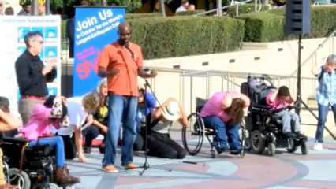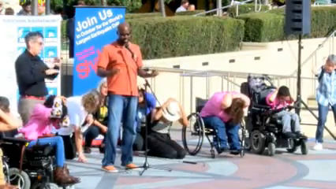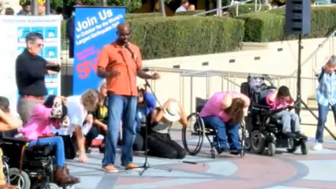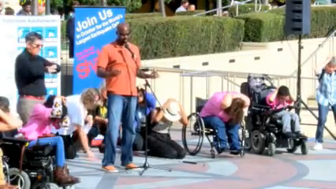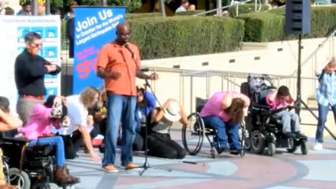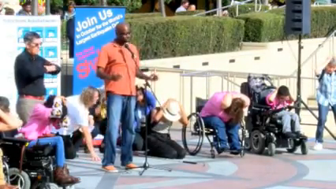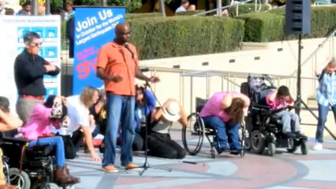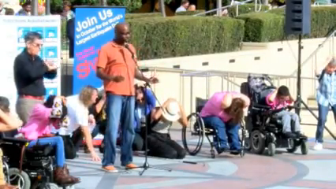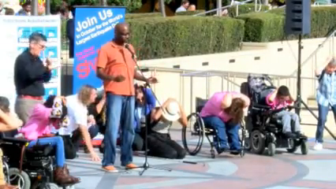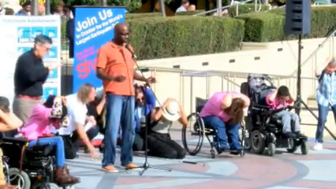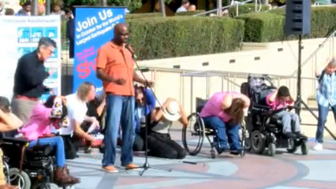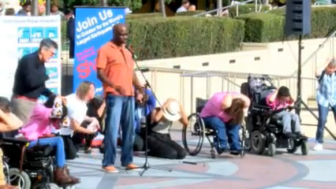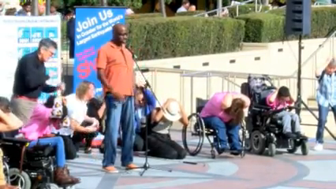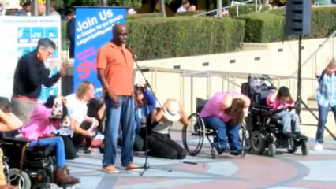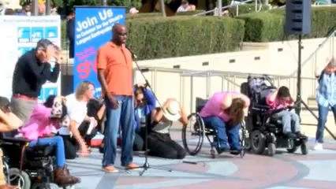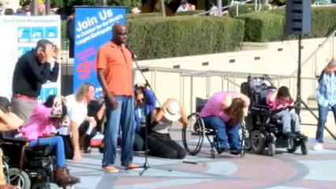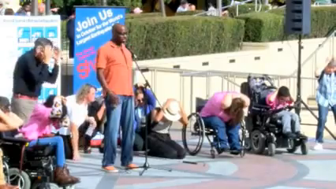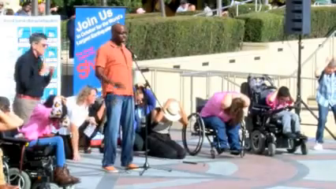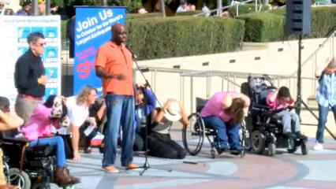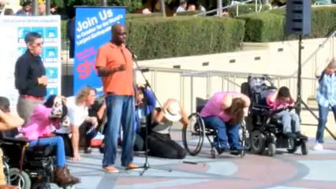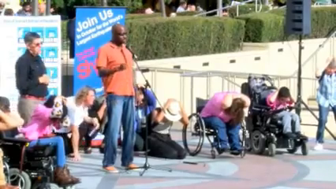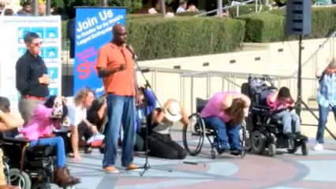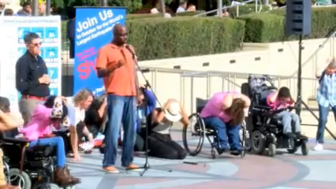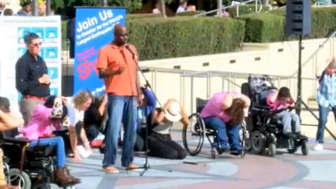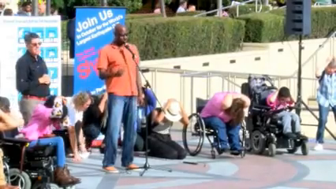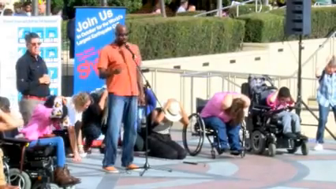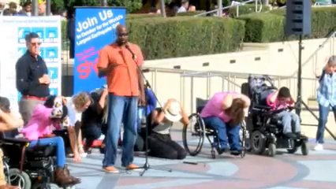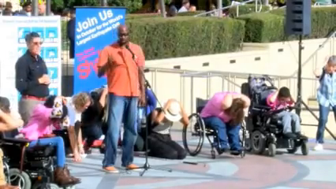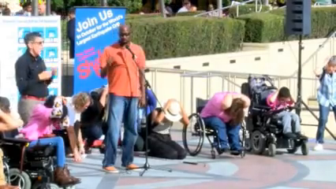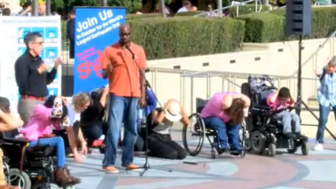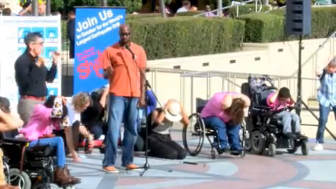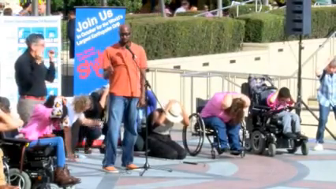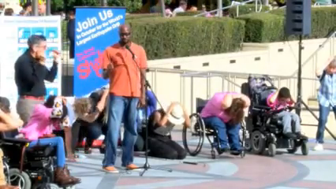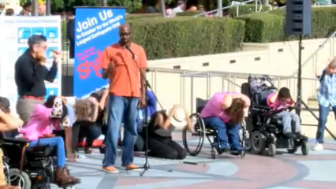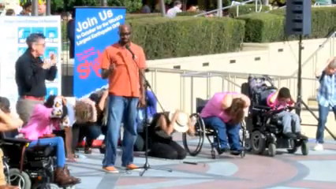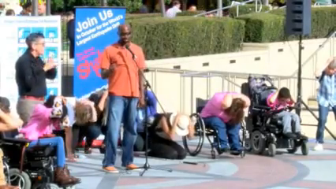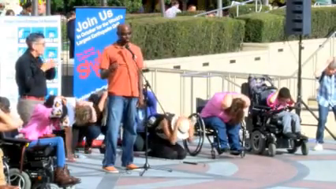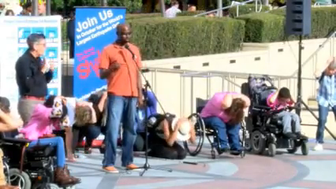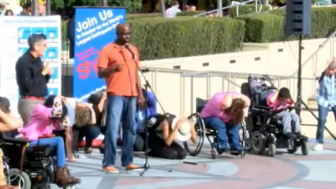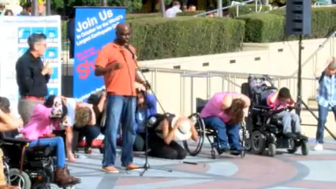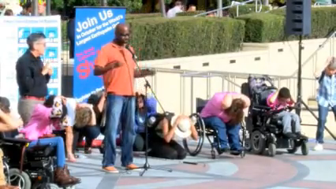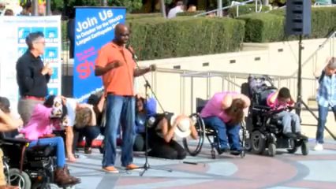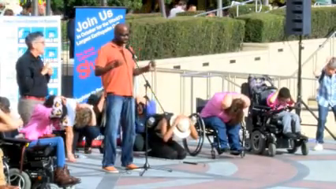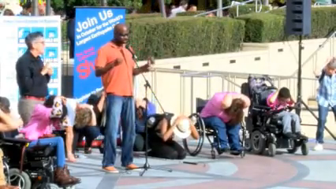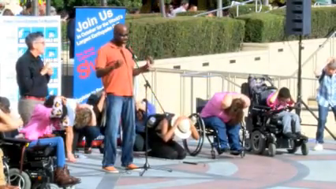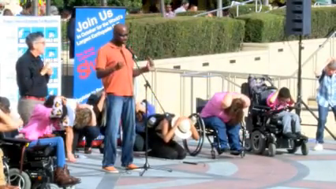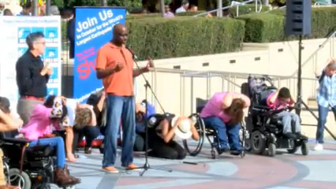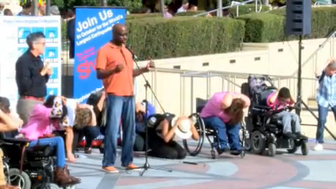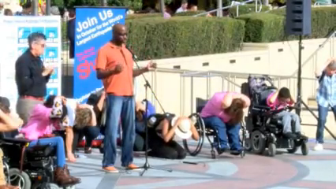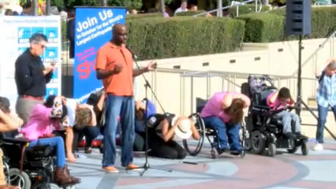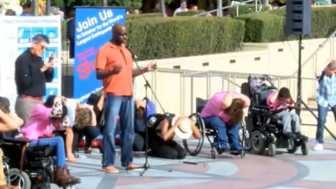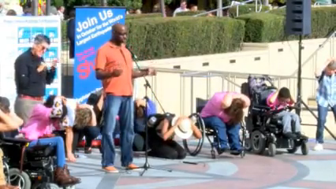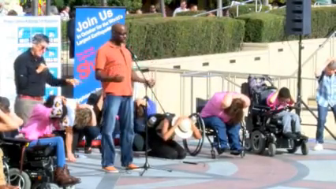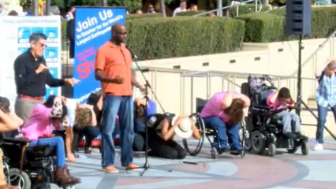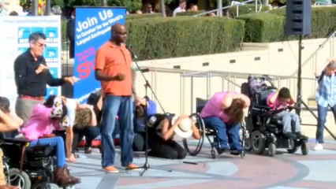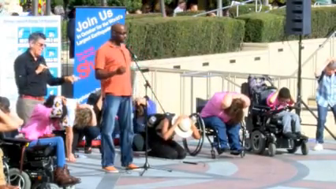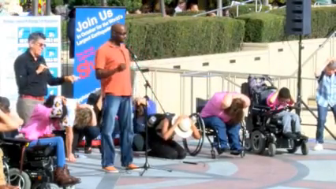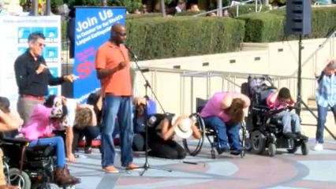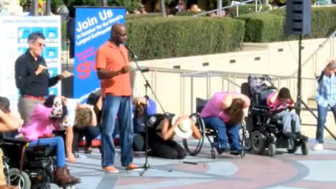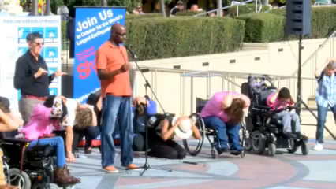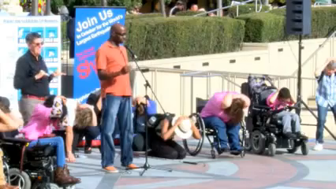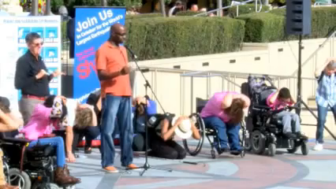just want to be down on the ground. And then hold. Hold on means to just stay where you are